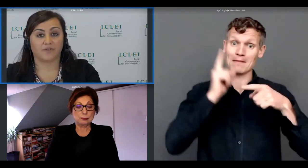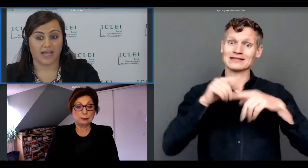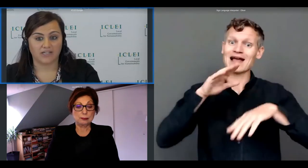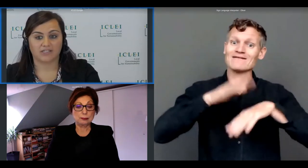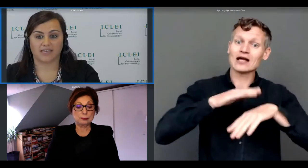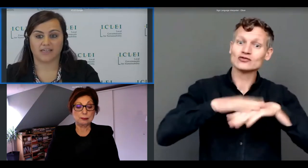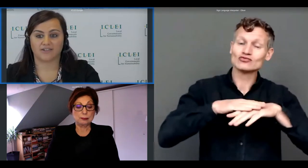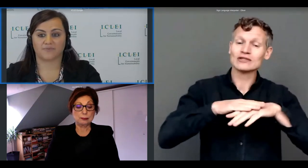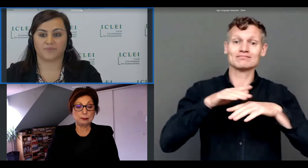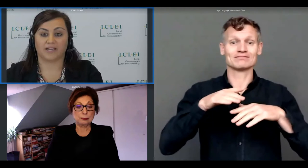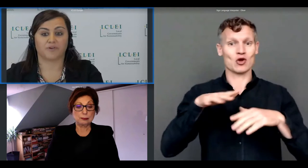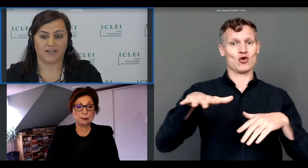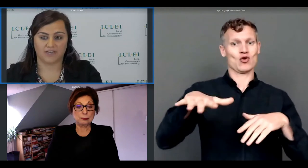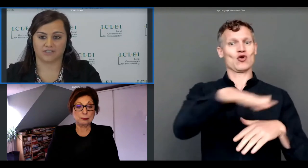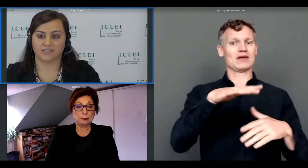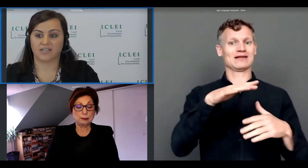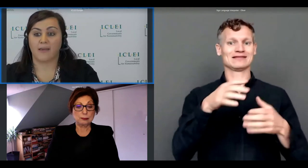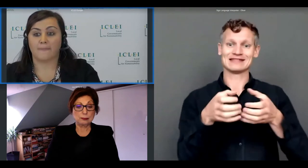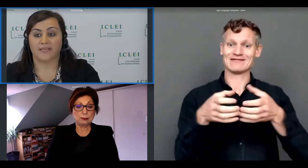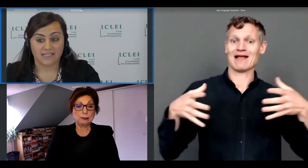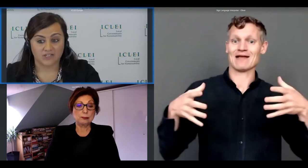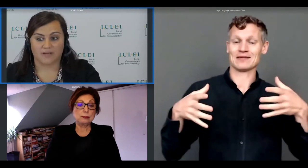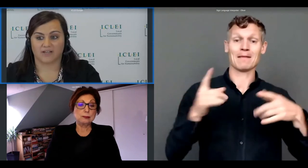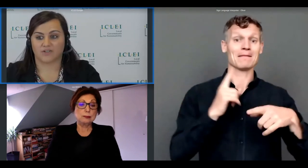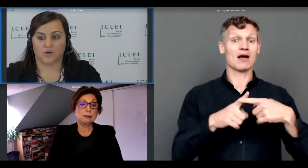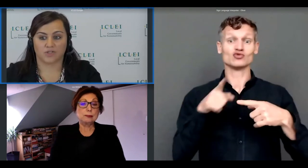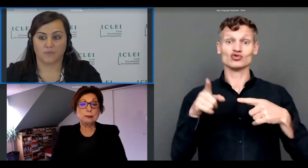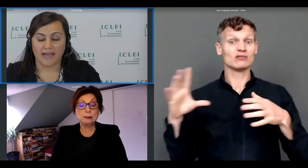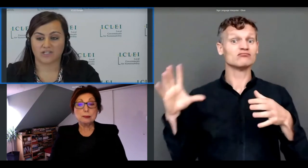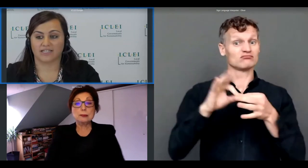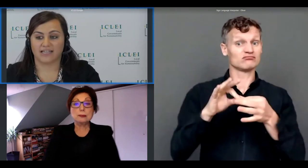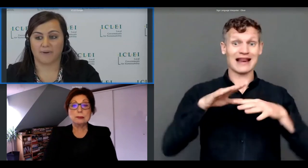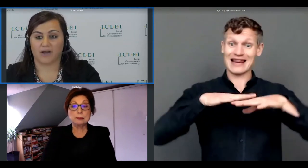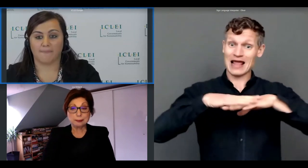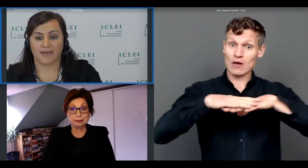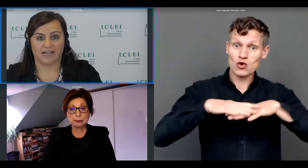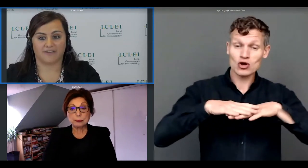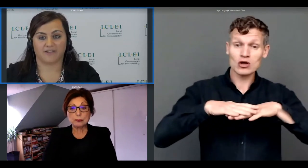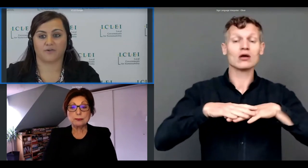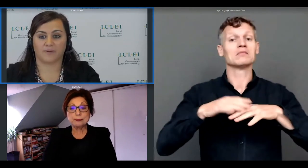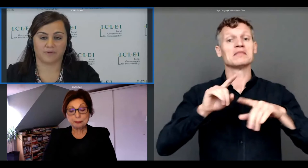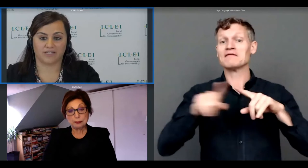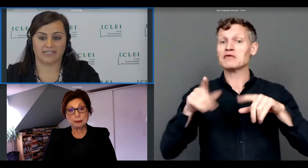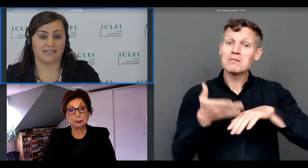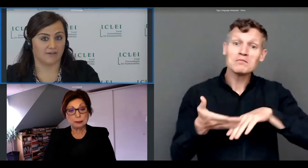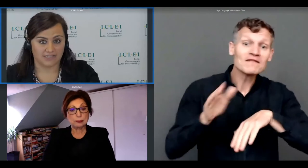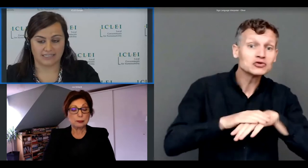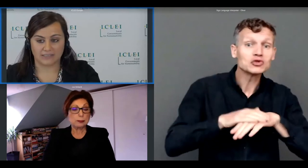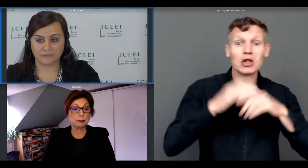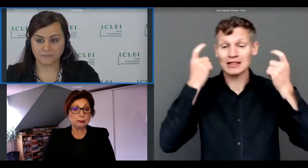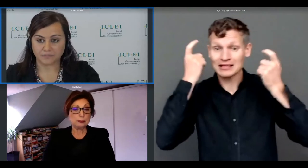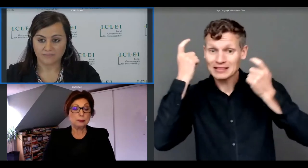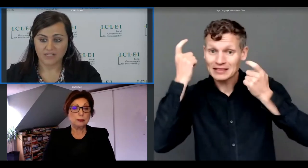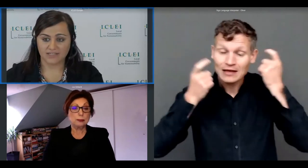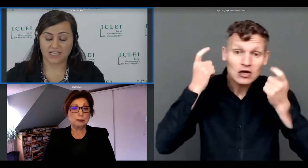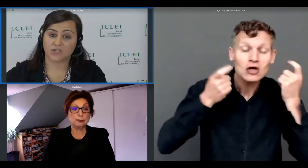of influential thinkers and professionals decision makers also passionate about a better living for people in towns and cities